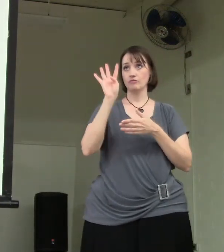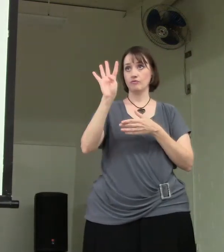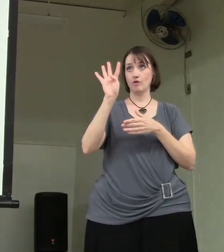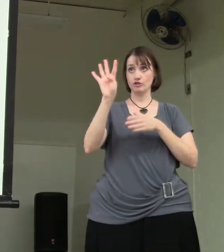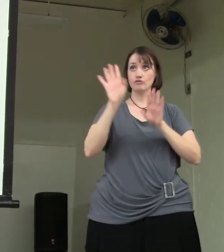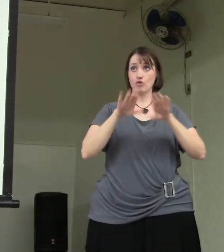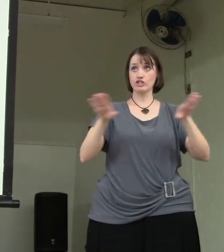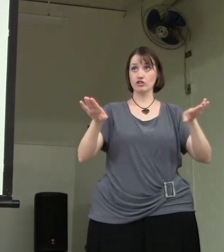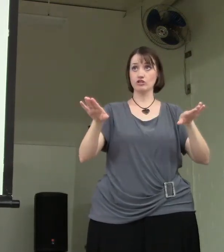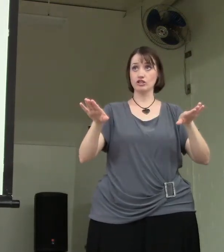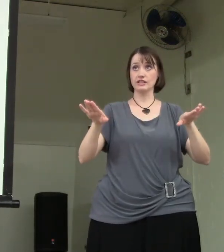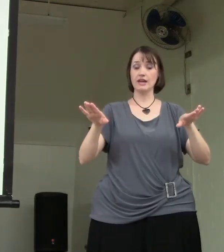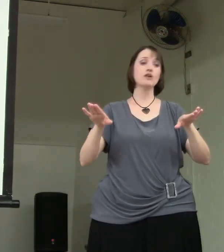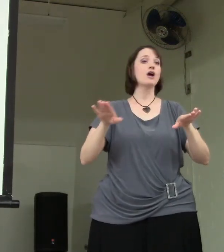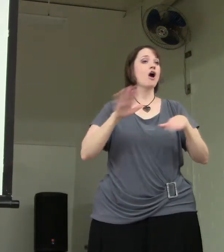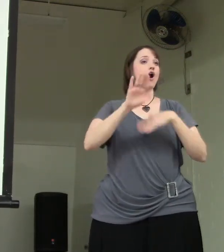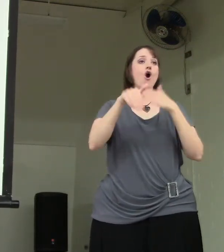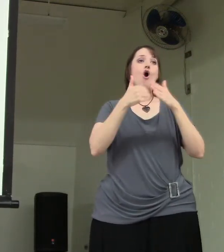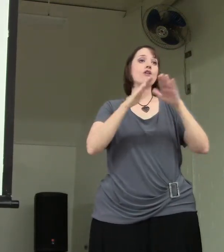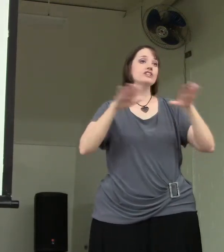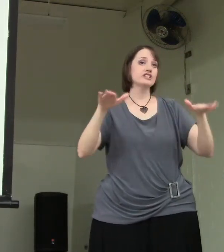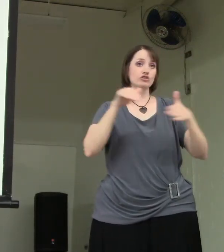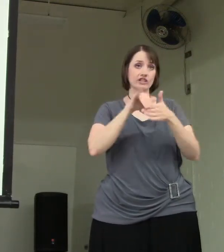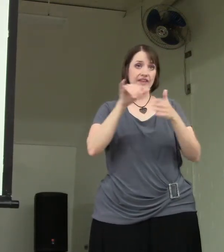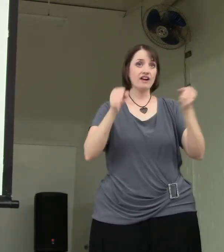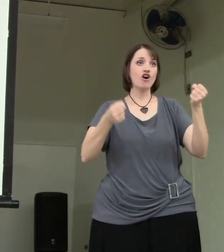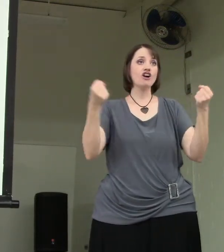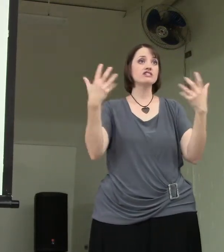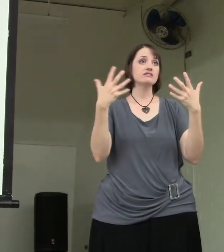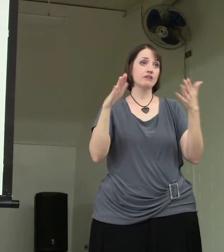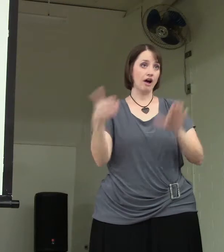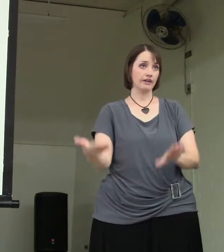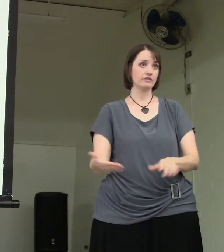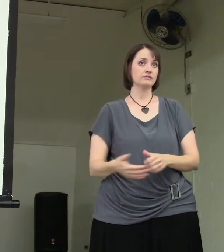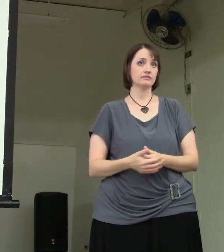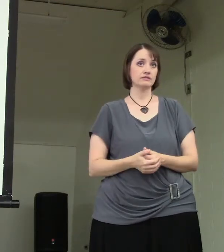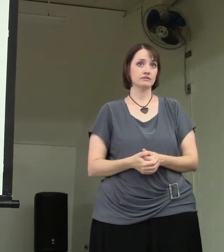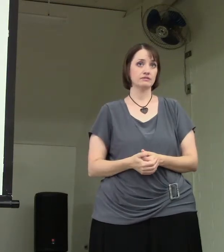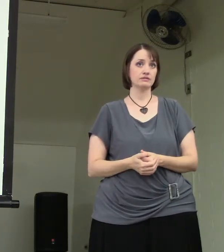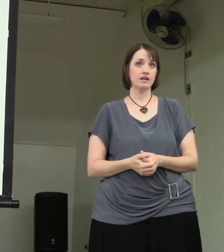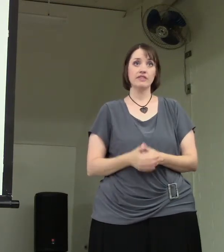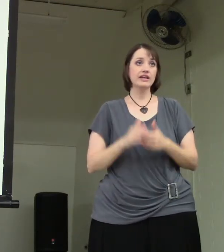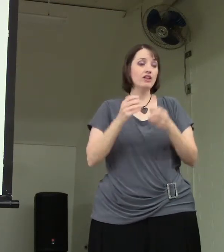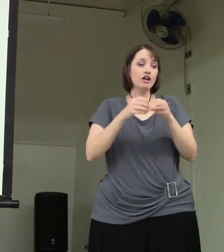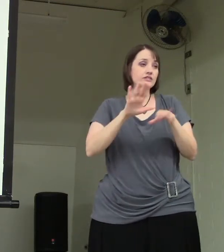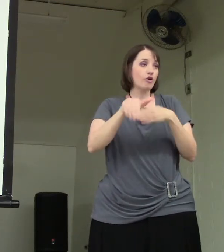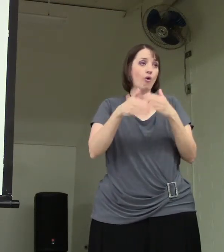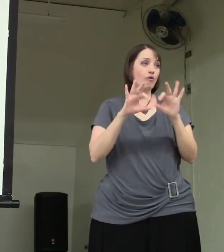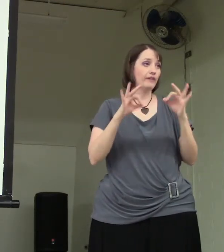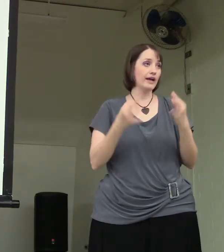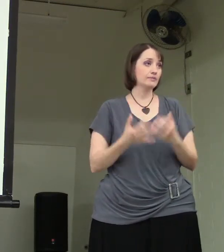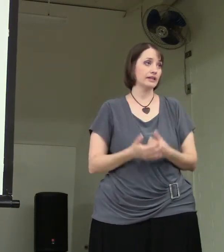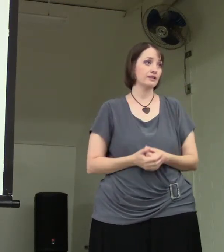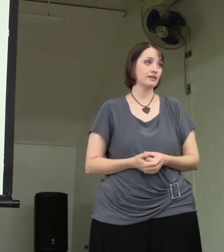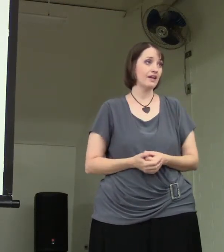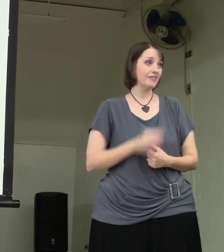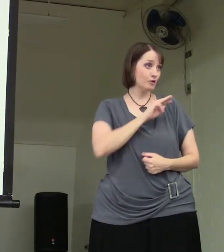It was just four children all together. All the children in that car died. They lost their whole family. They're